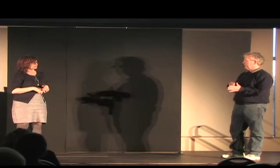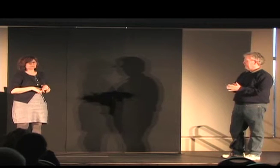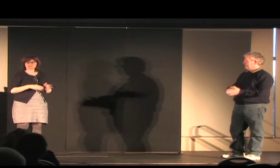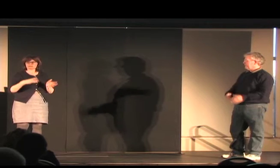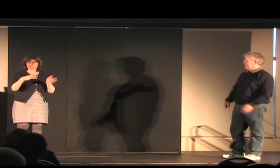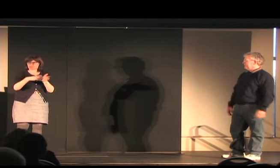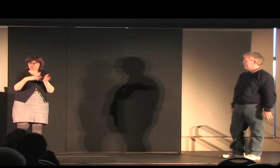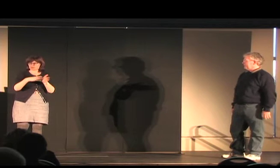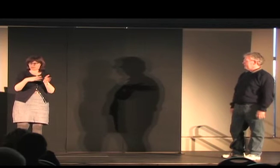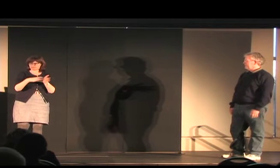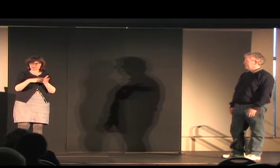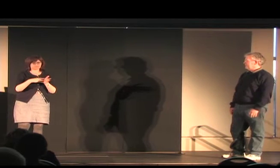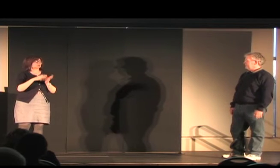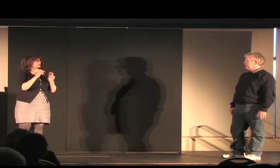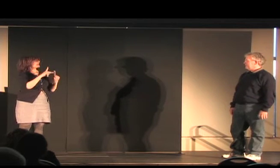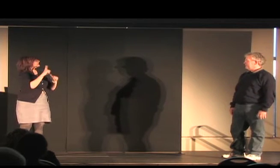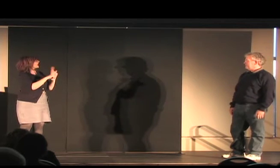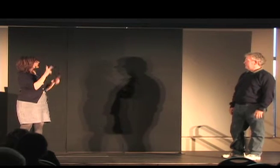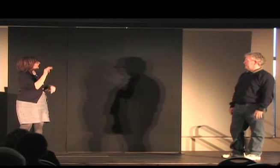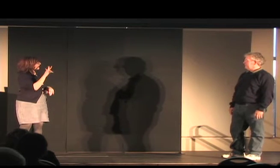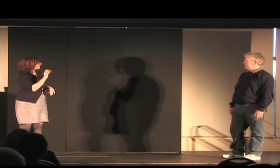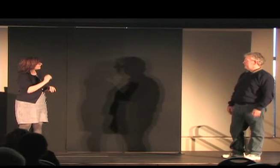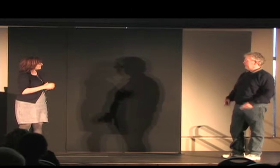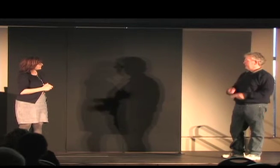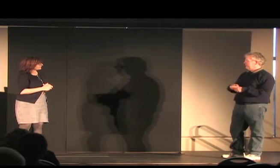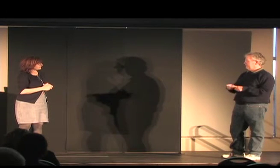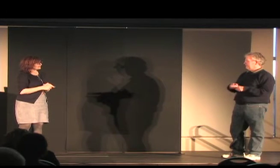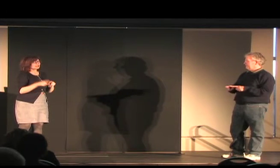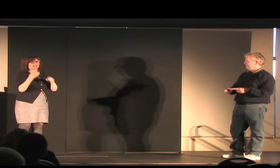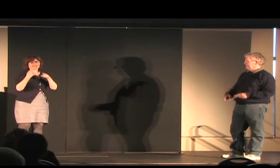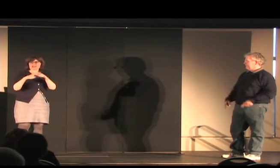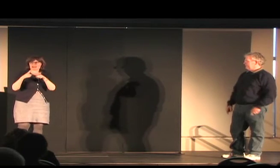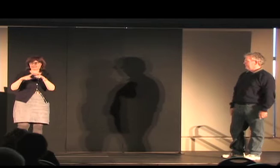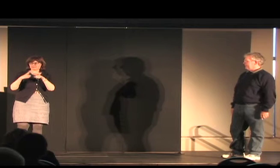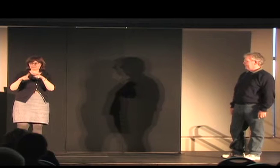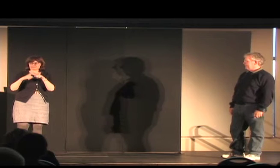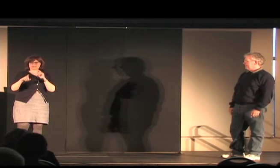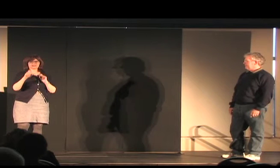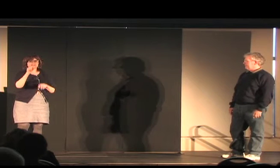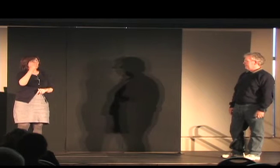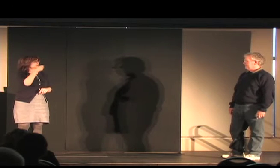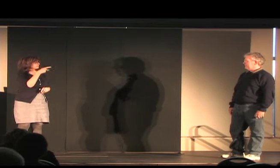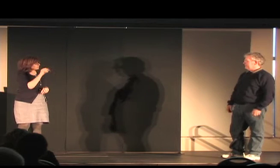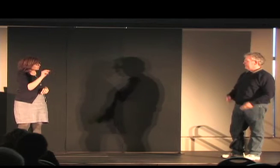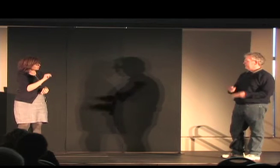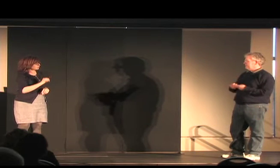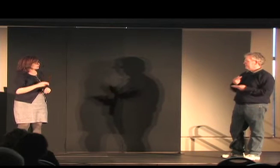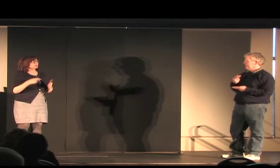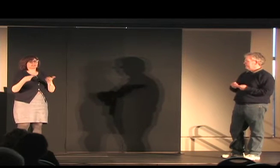knife spoon